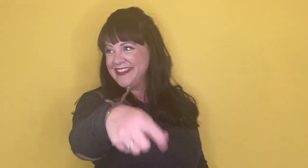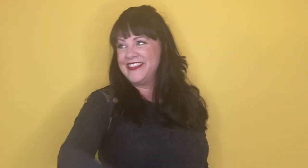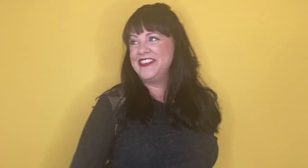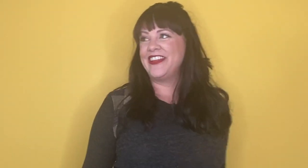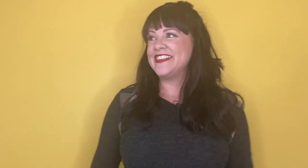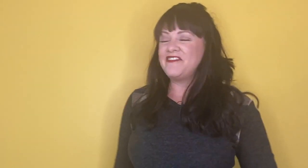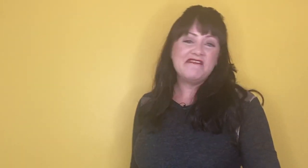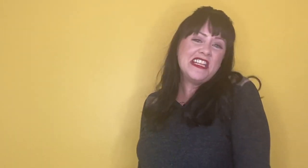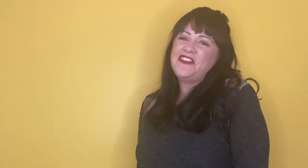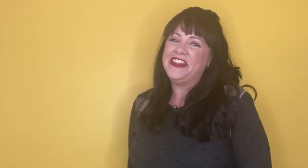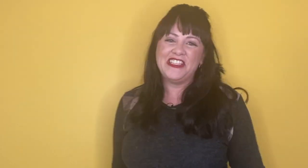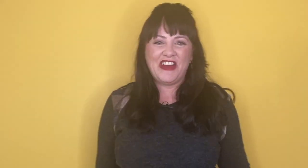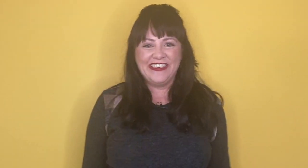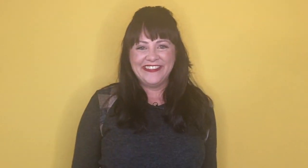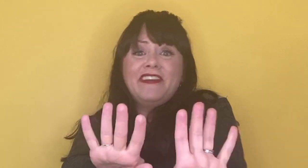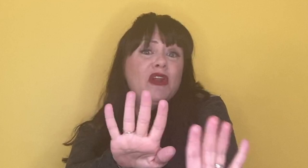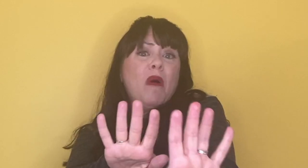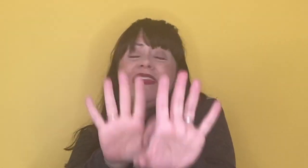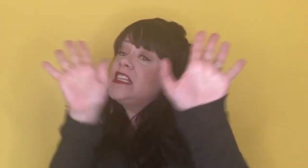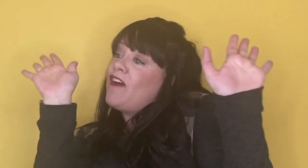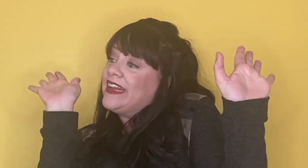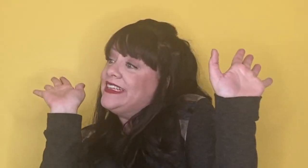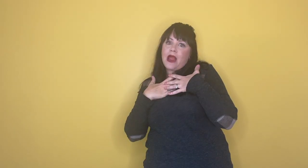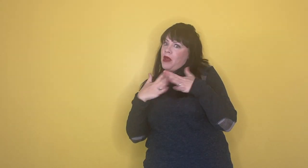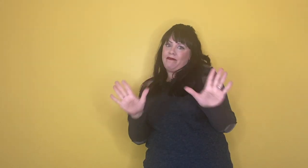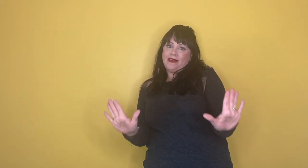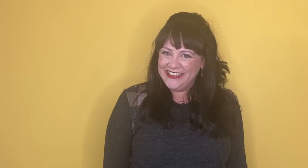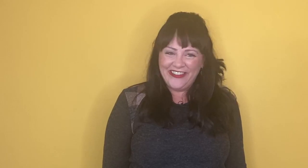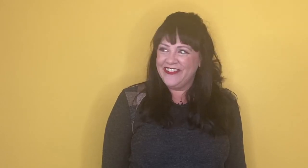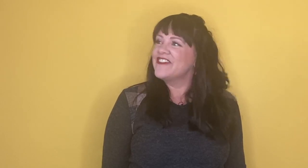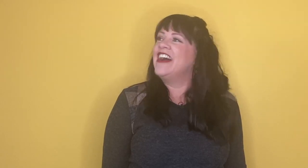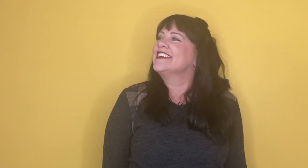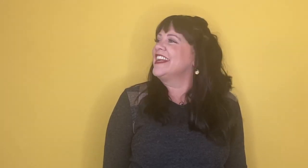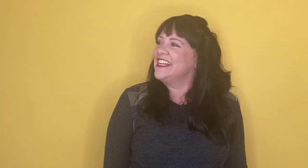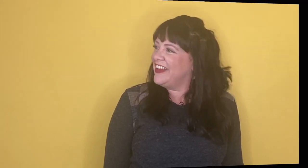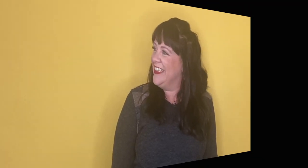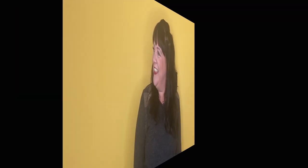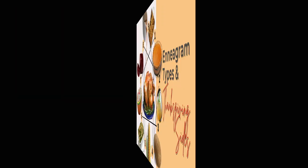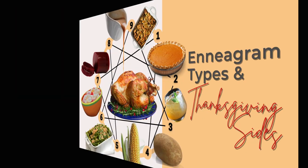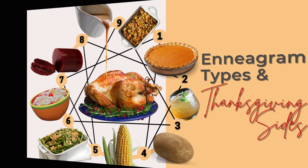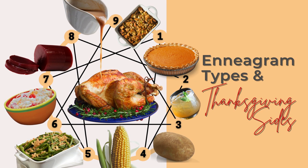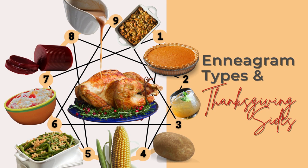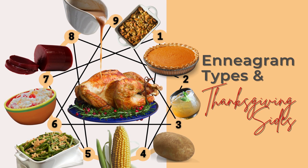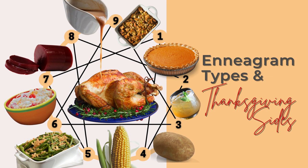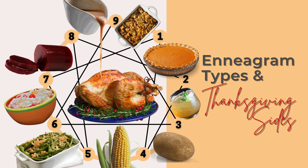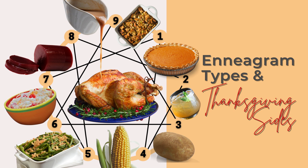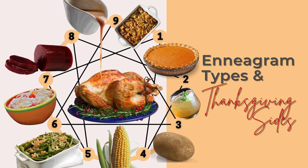You don't like the stuffing? That's fine. That's great. If you don't want it, that's fine. I'm not offended. Only worked for hours on it. Now you know what to make for Thanksgiving